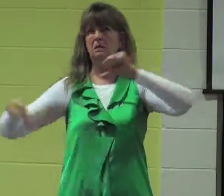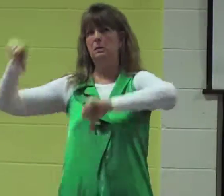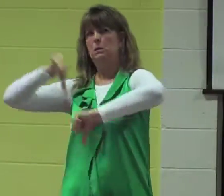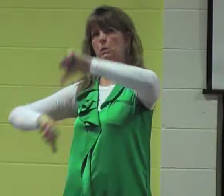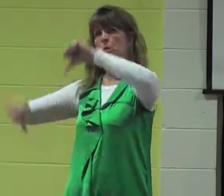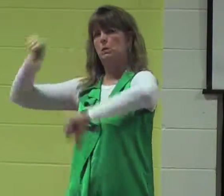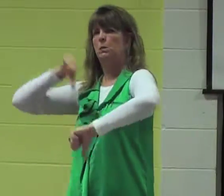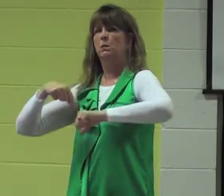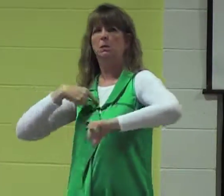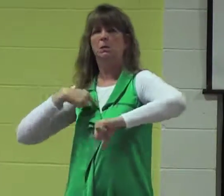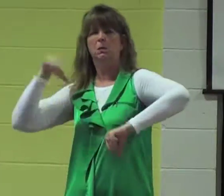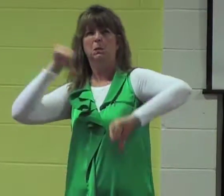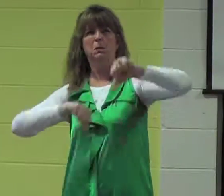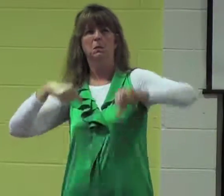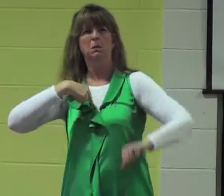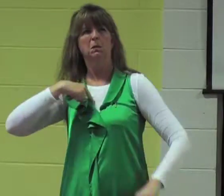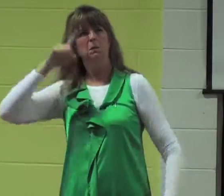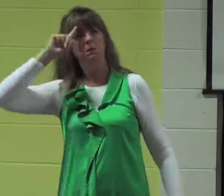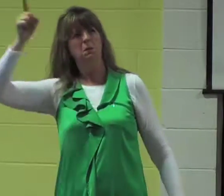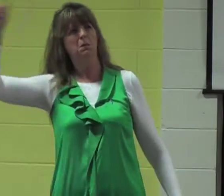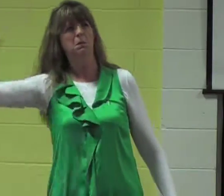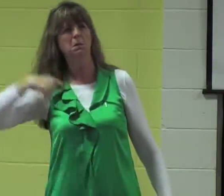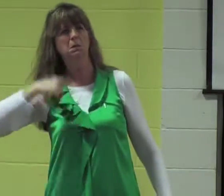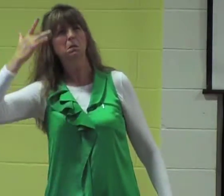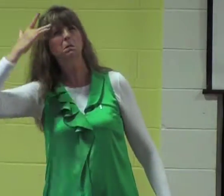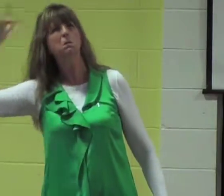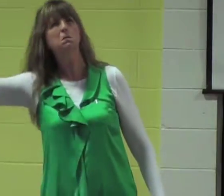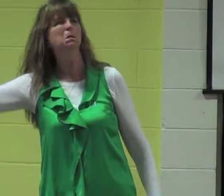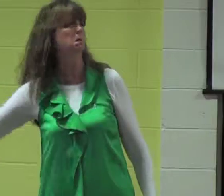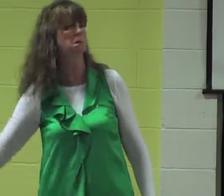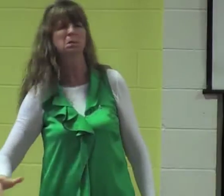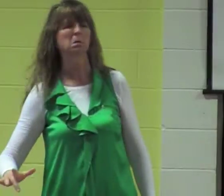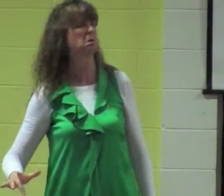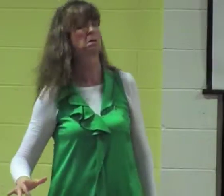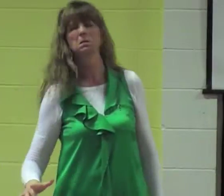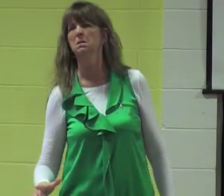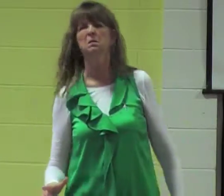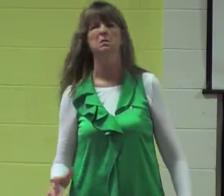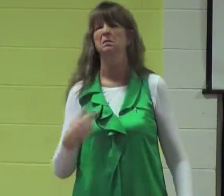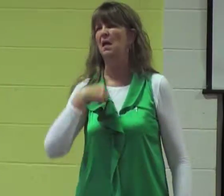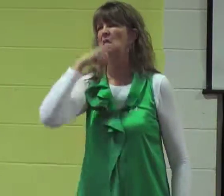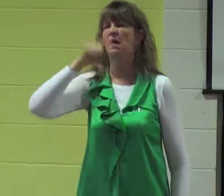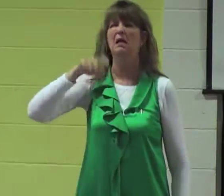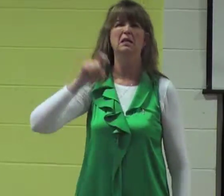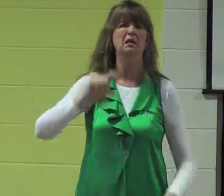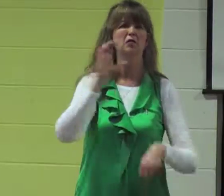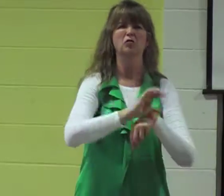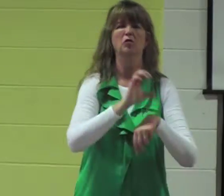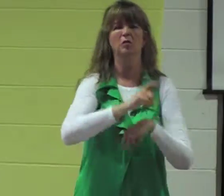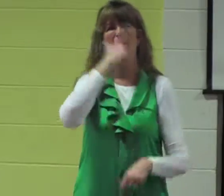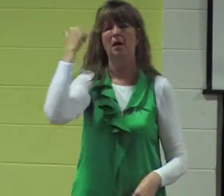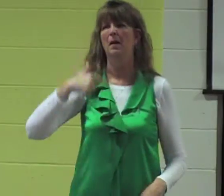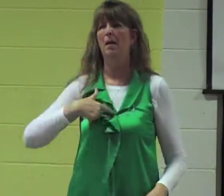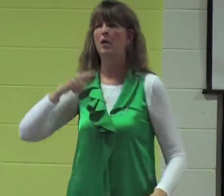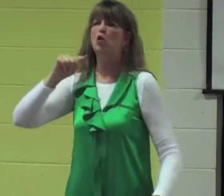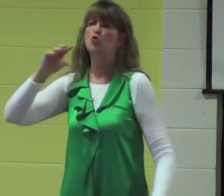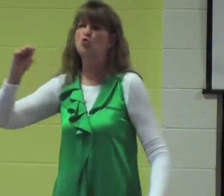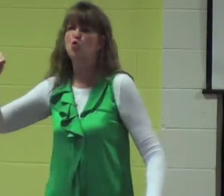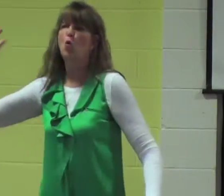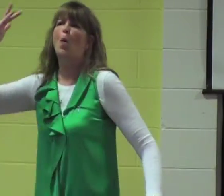explain that to them no, no, no, no, no. Science, science is the way to go. I don't need church science.